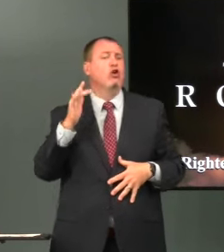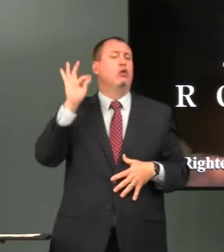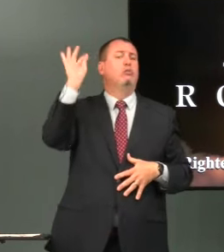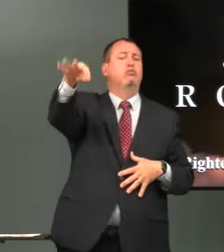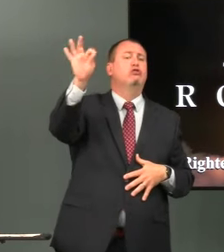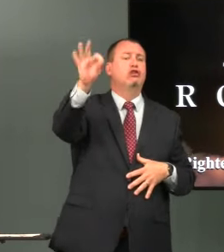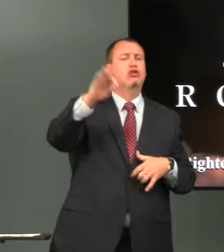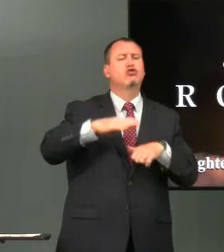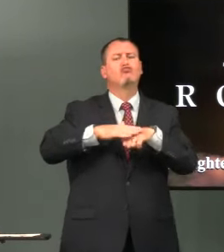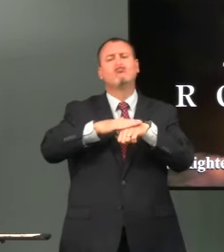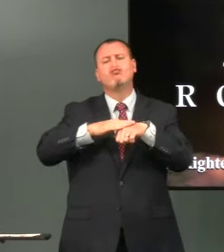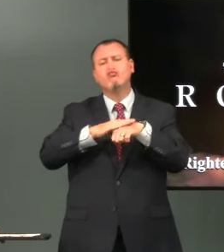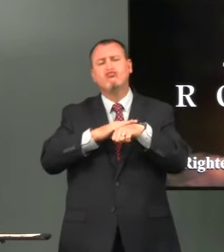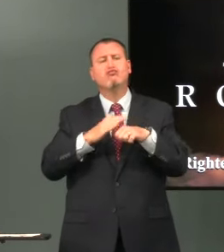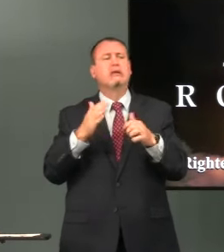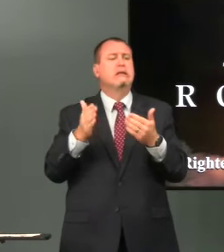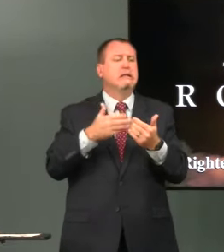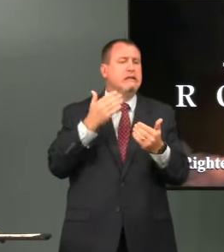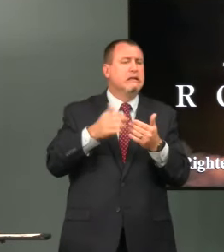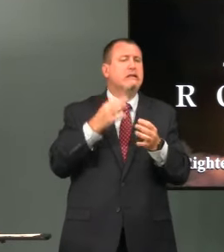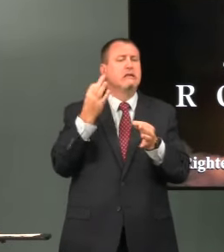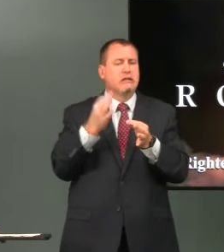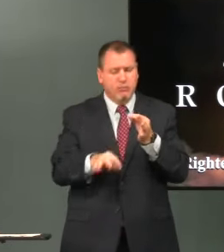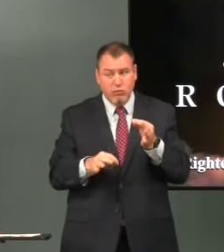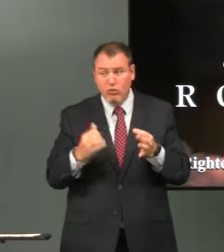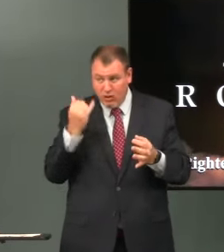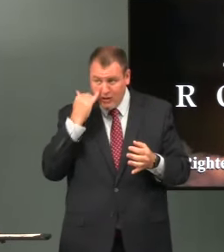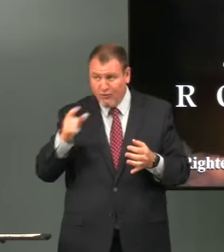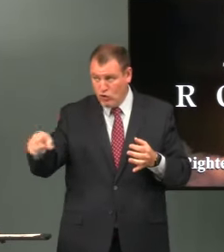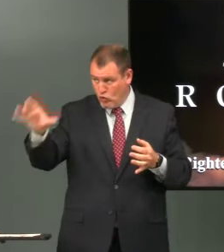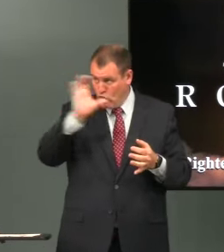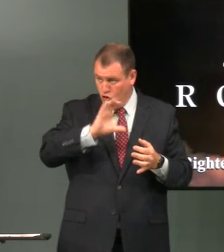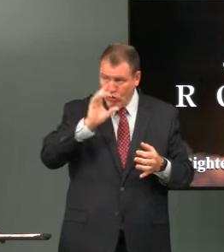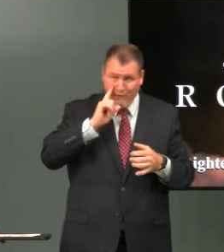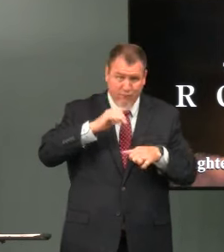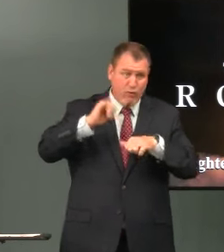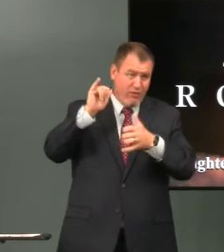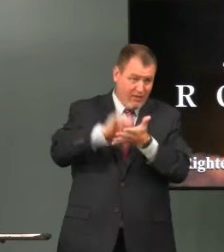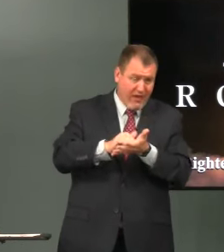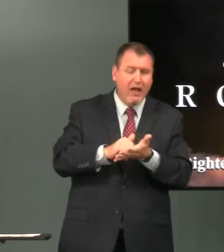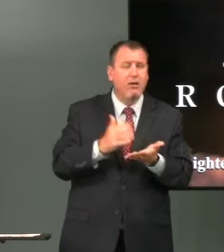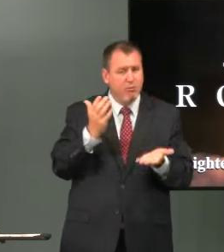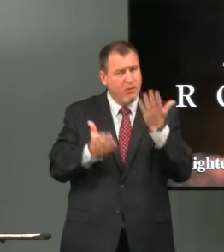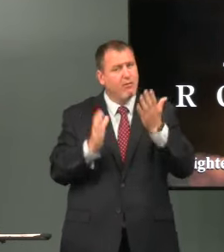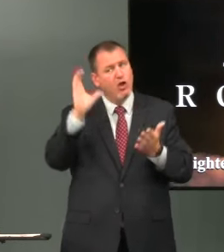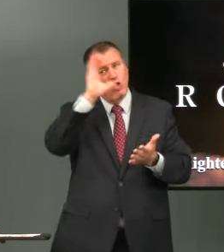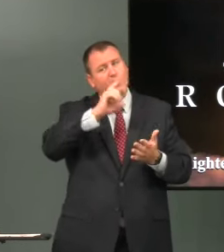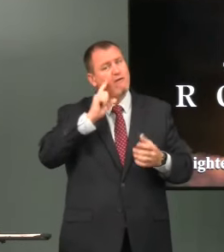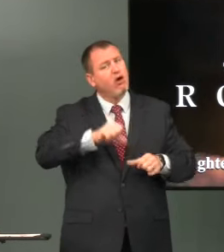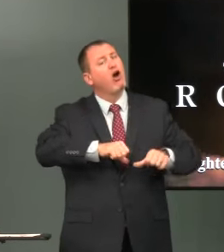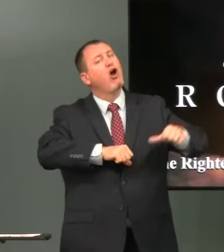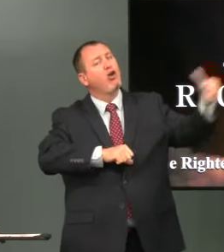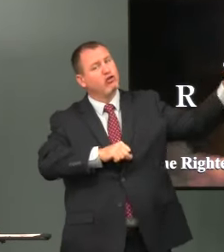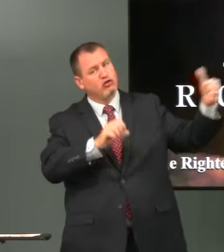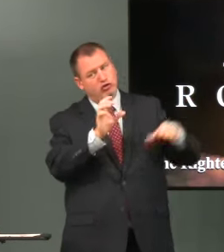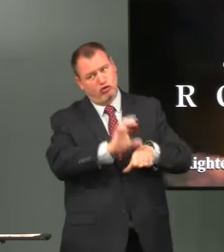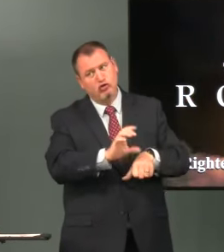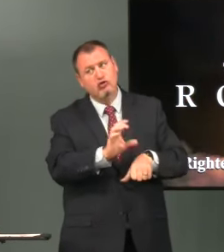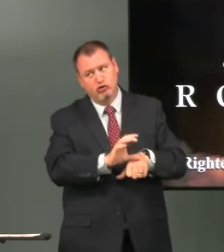maybe you prefer someone to preach something simple and surface well maybe